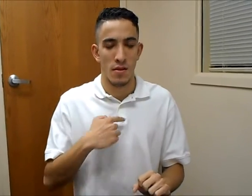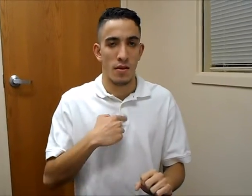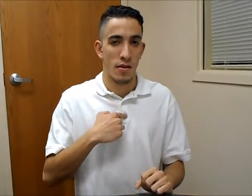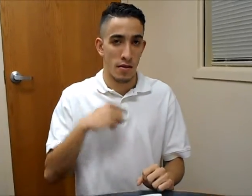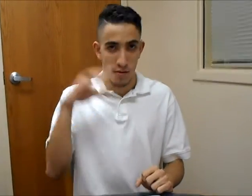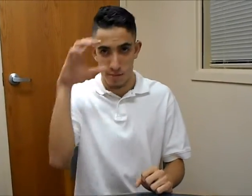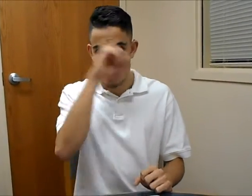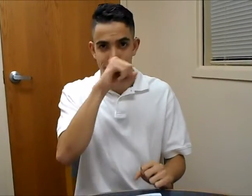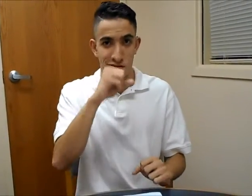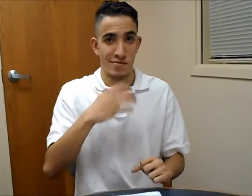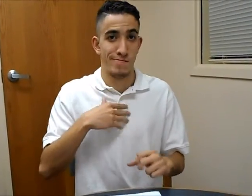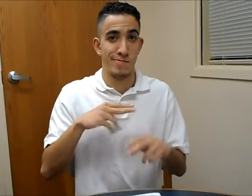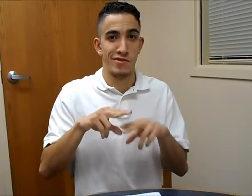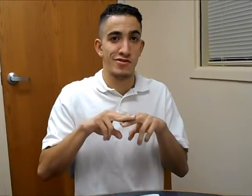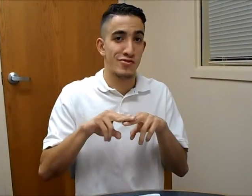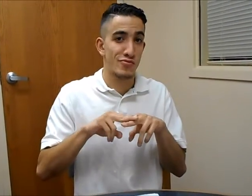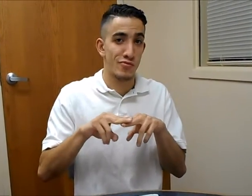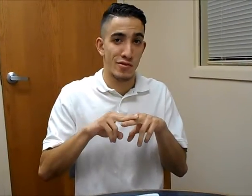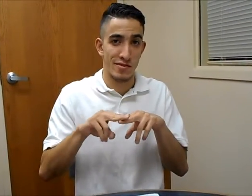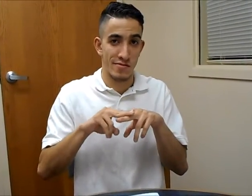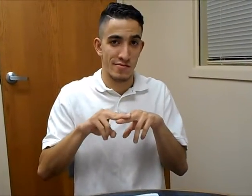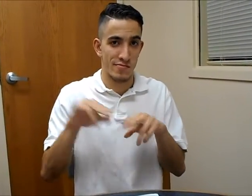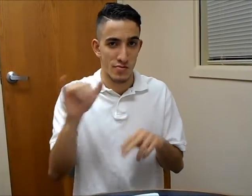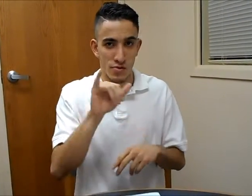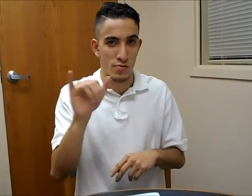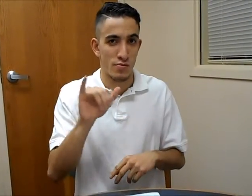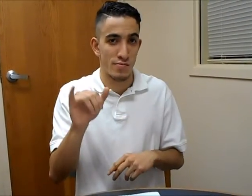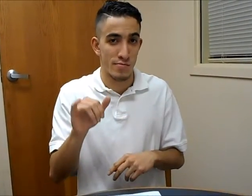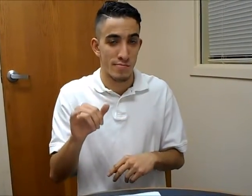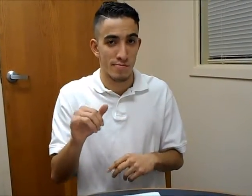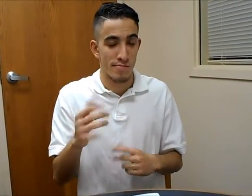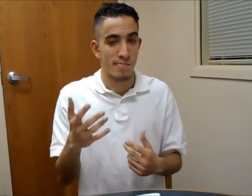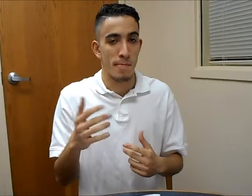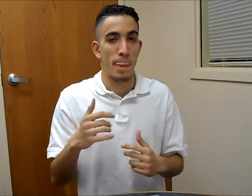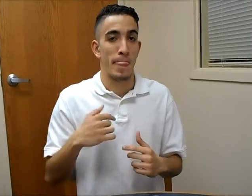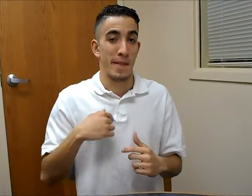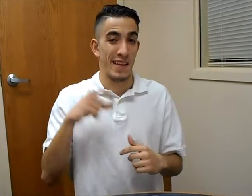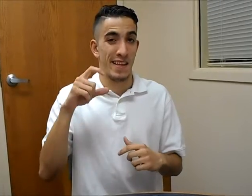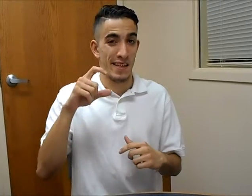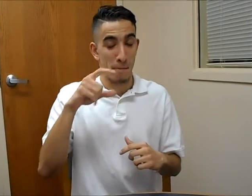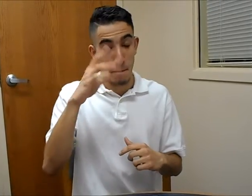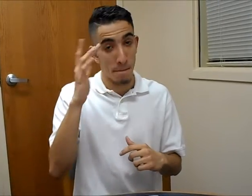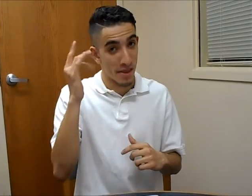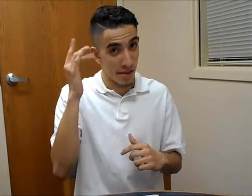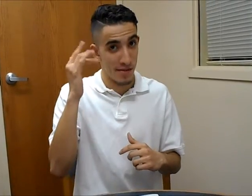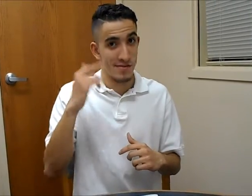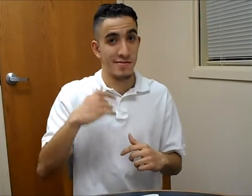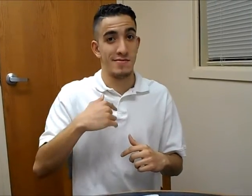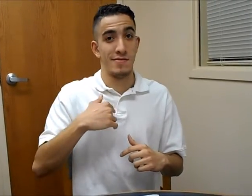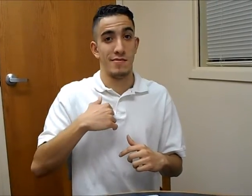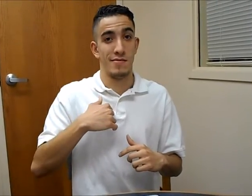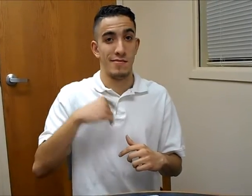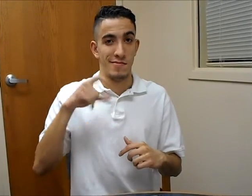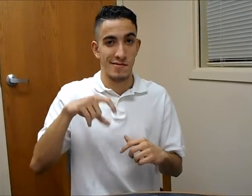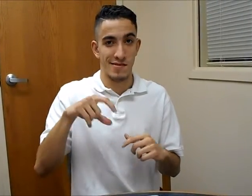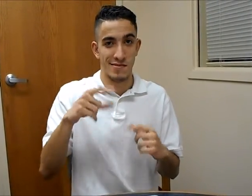I missed my train too because I